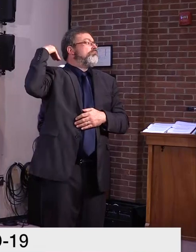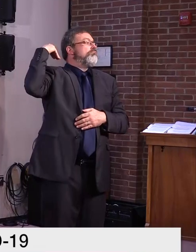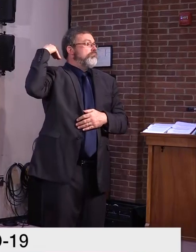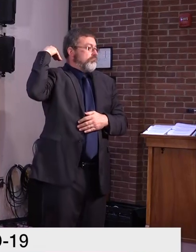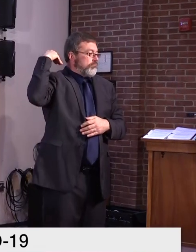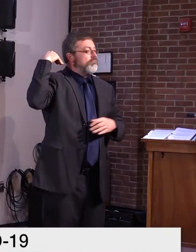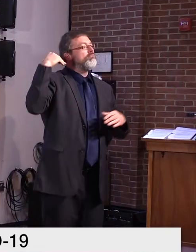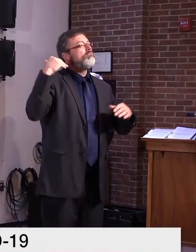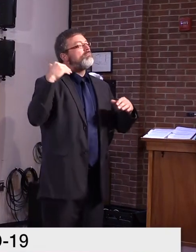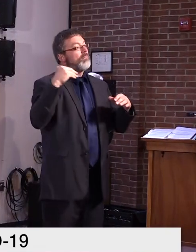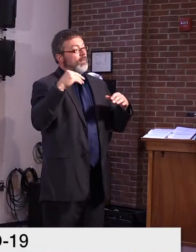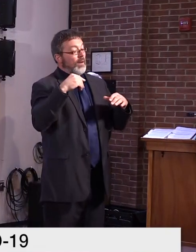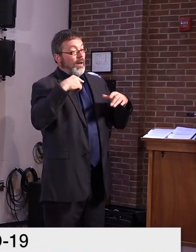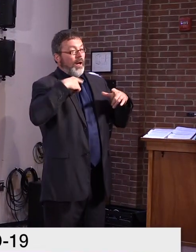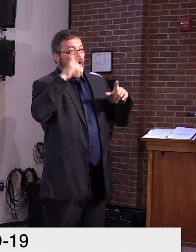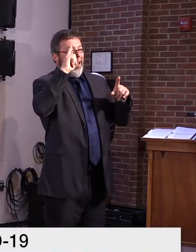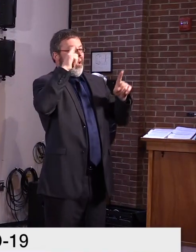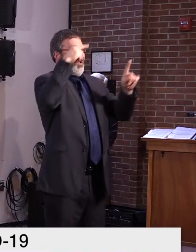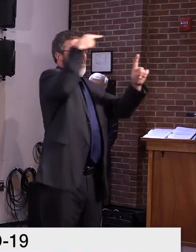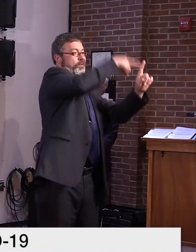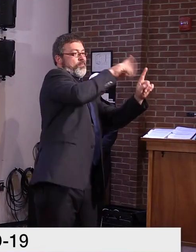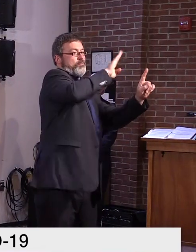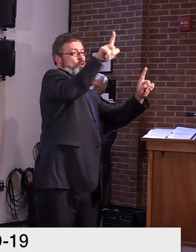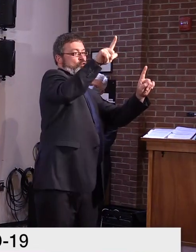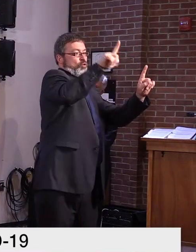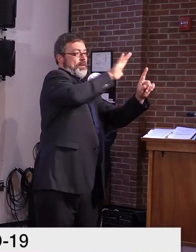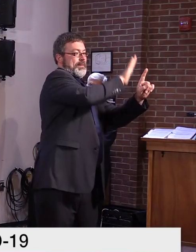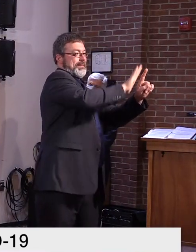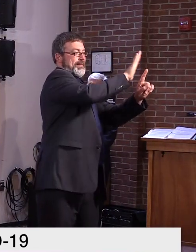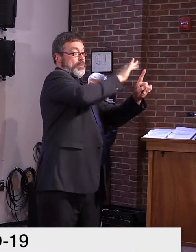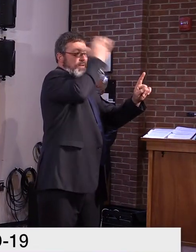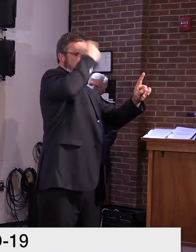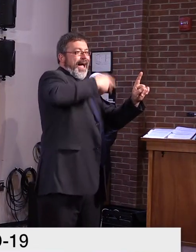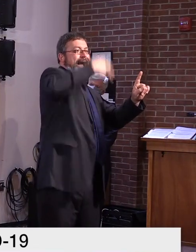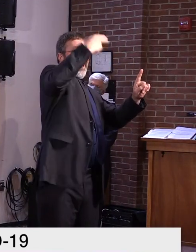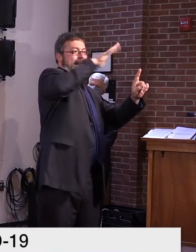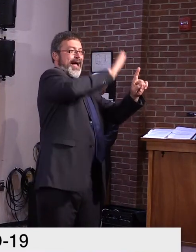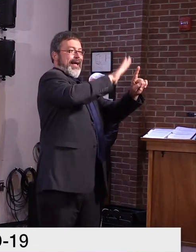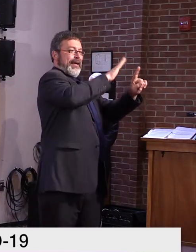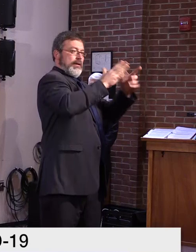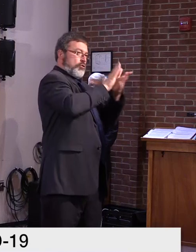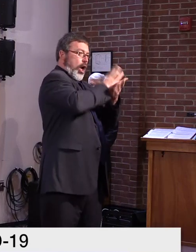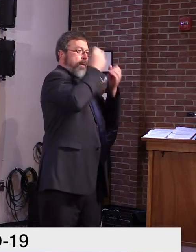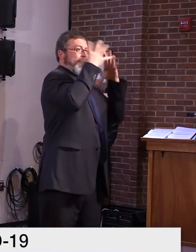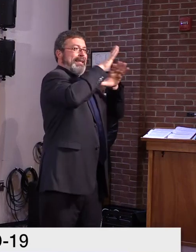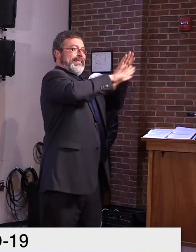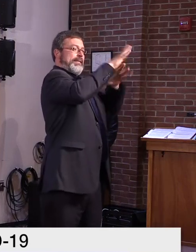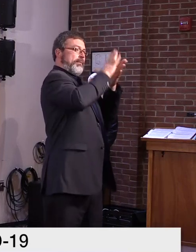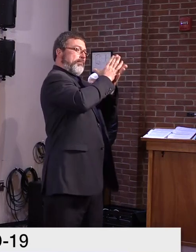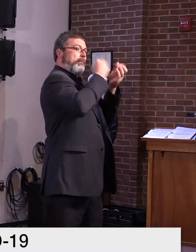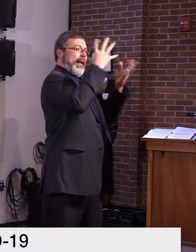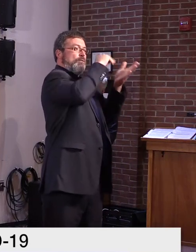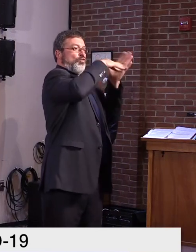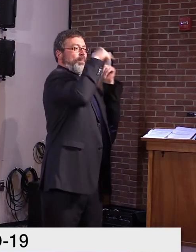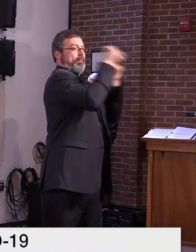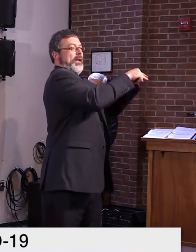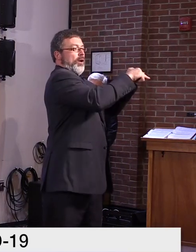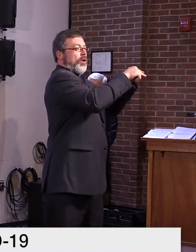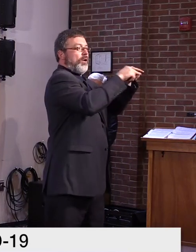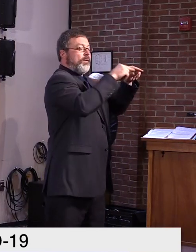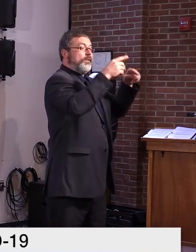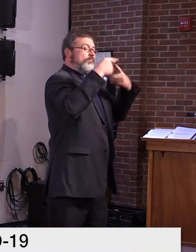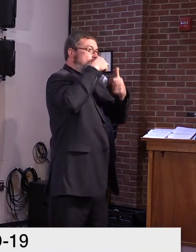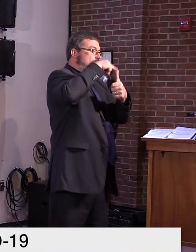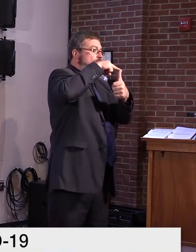there's a high concentration of students there. So we included in that UVM Champlain and St. Michael's, um, to, you know, we've been keeping them in the aggregate